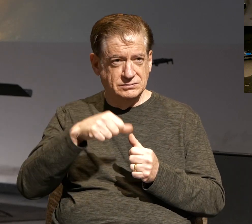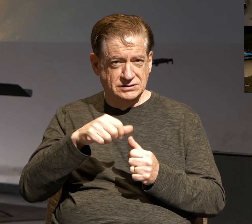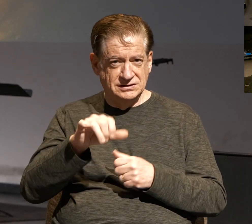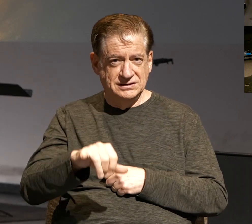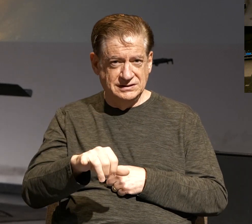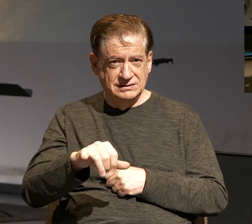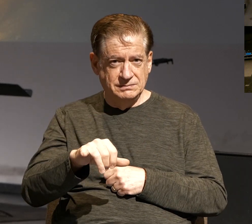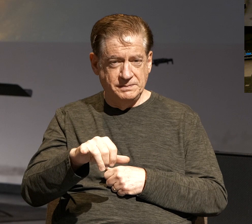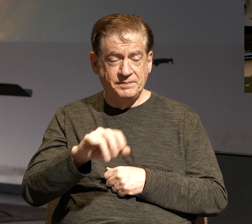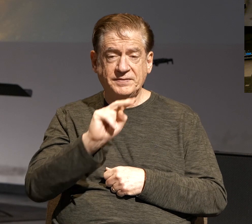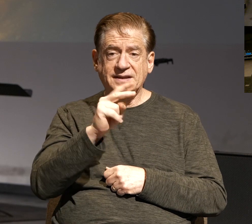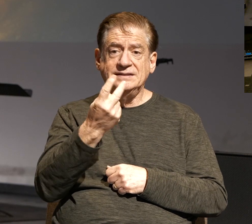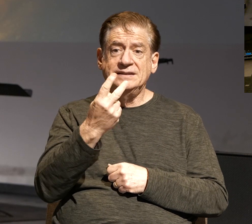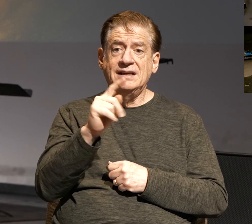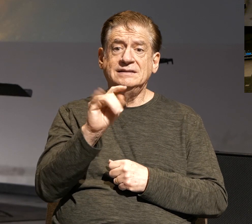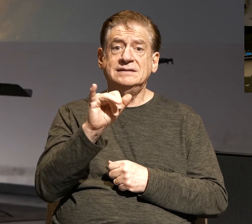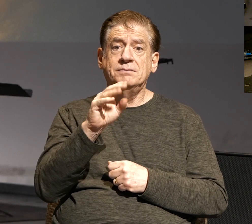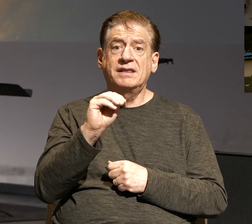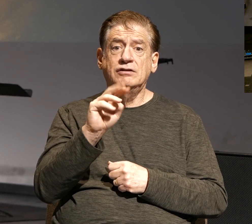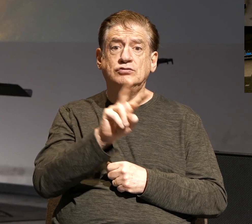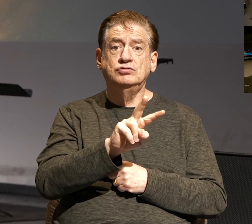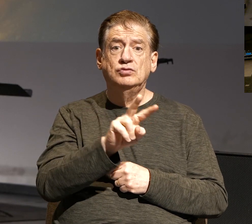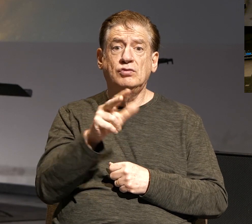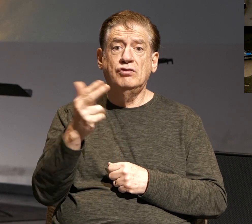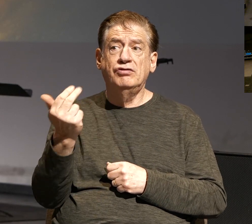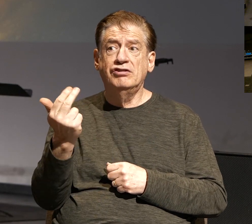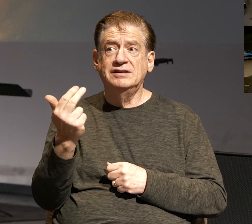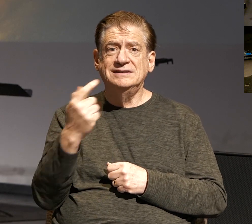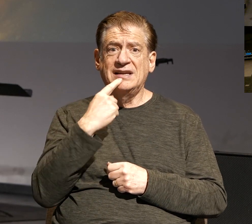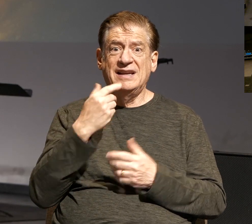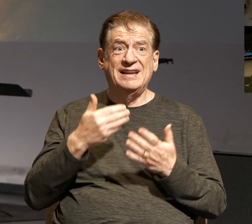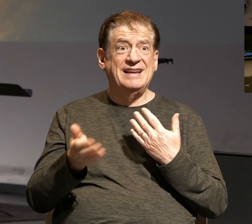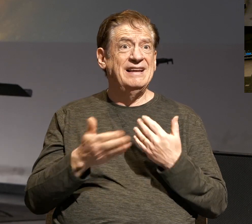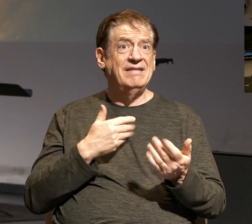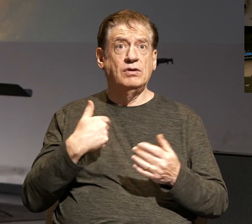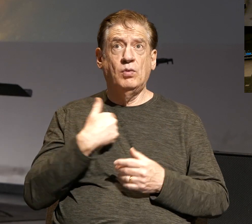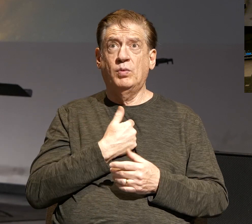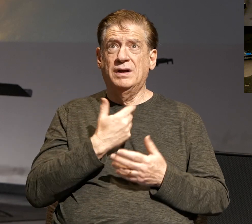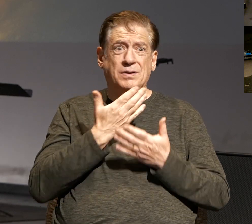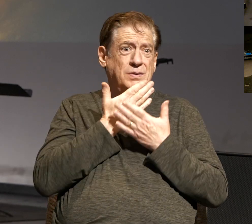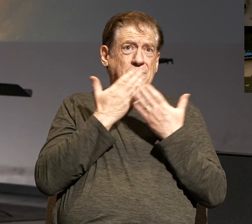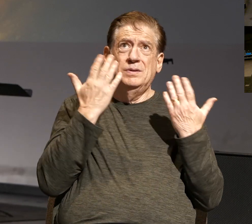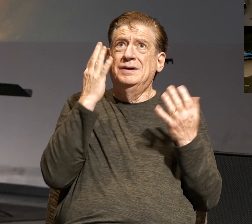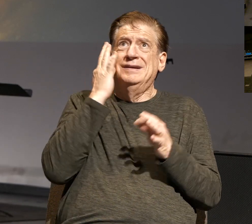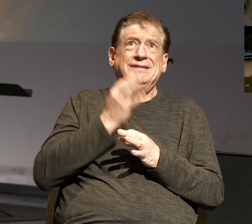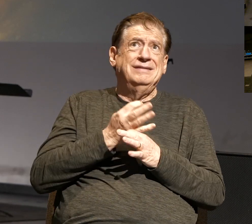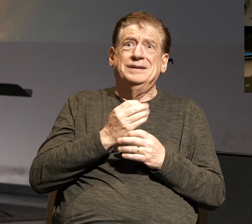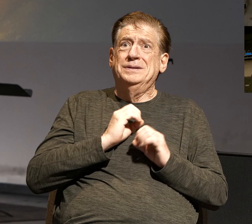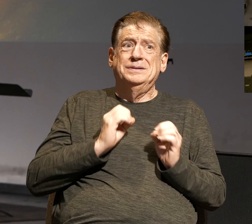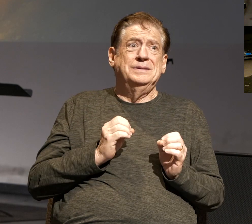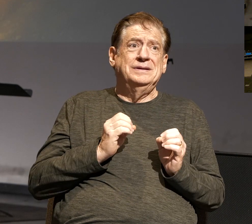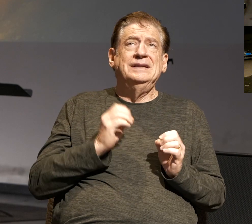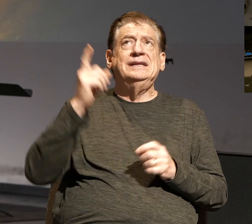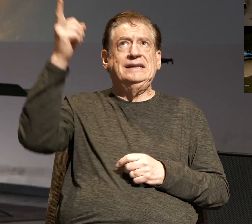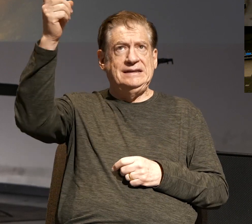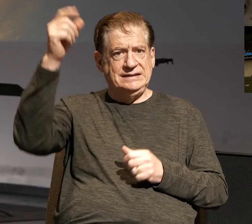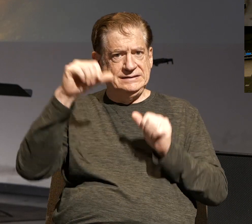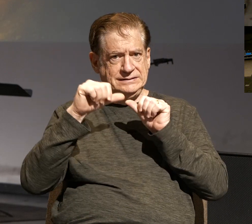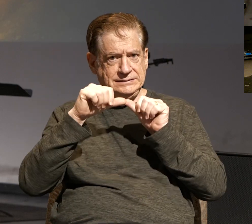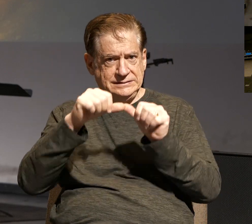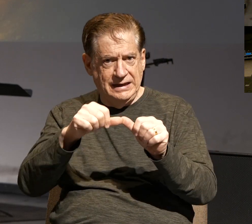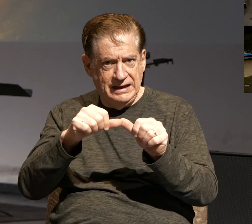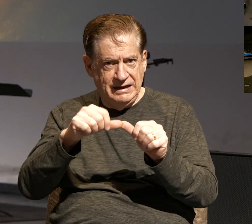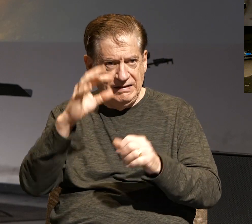2 Timothy 2, 13 says this, even when we are faithless, he remains faithful. How